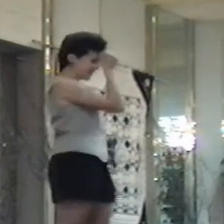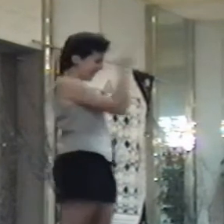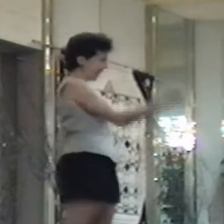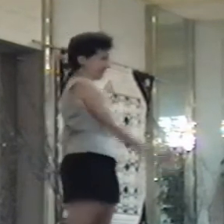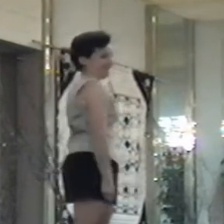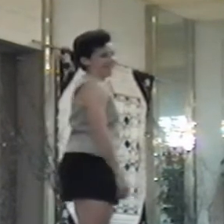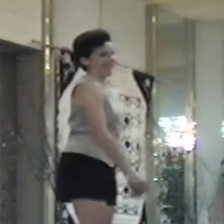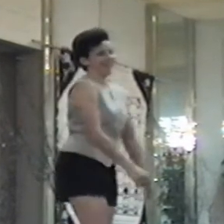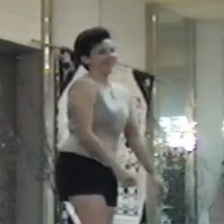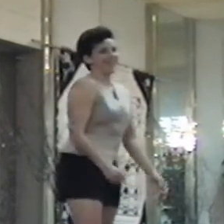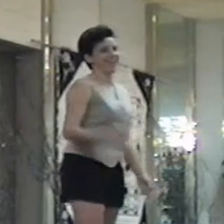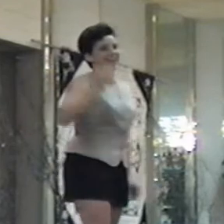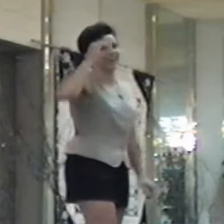I can't understand that.